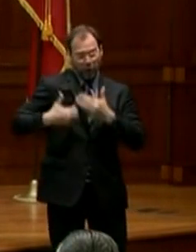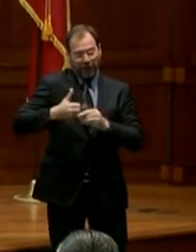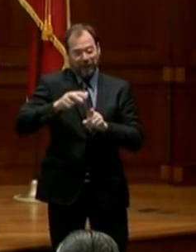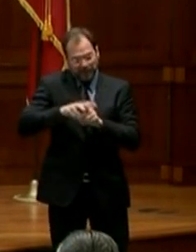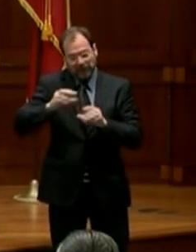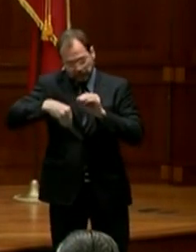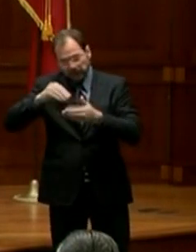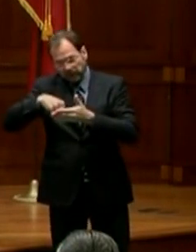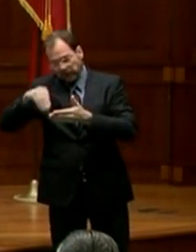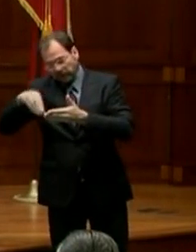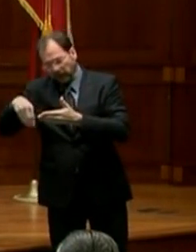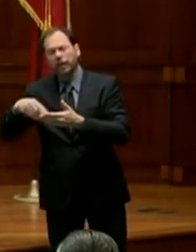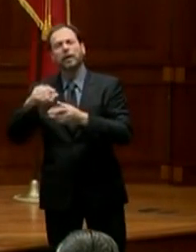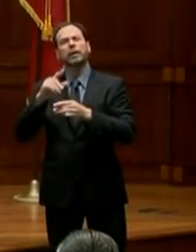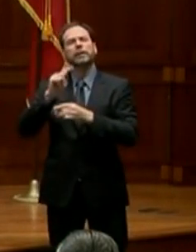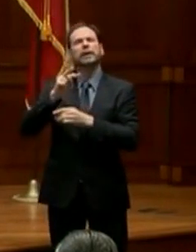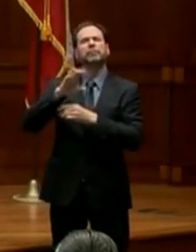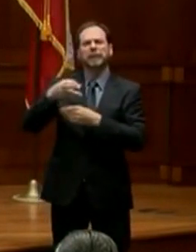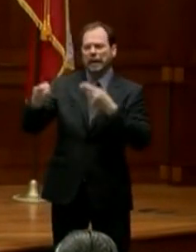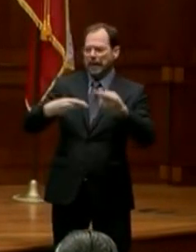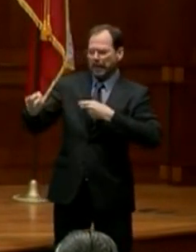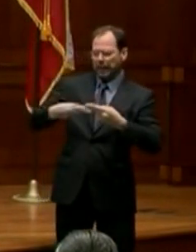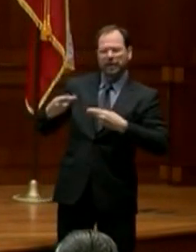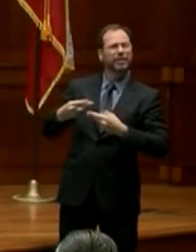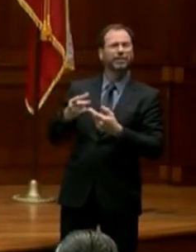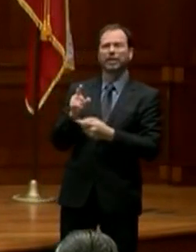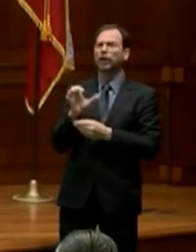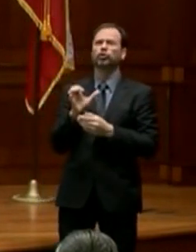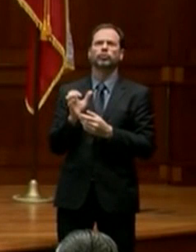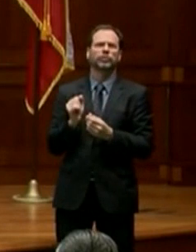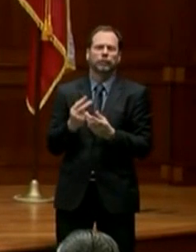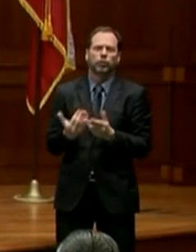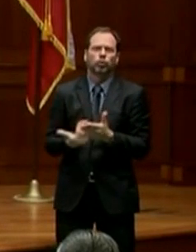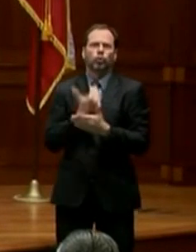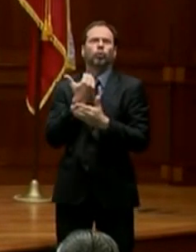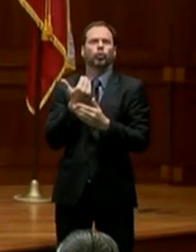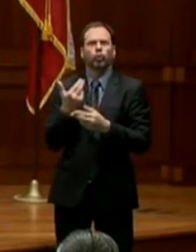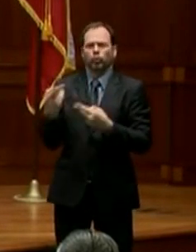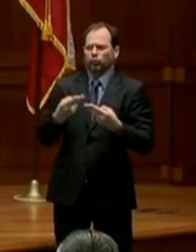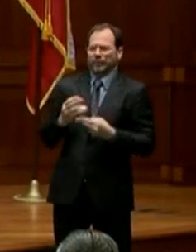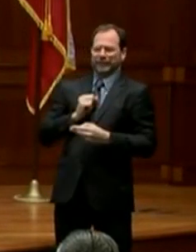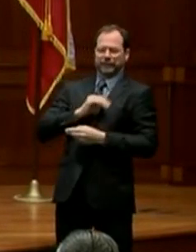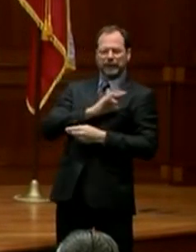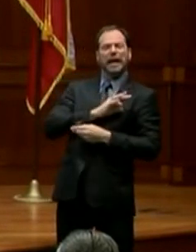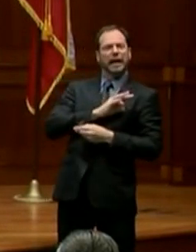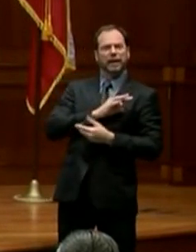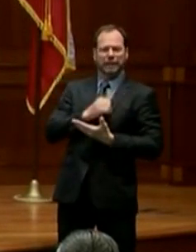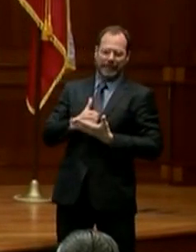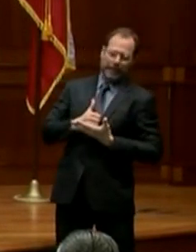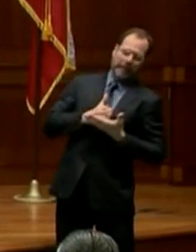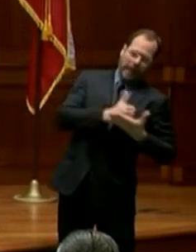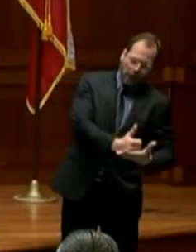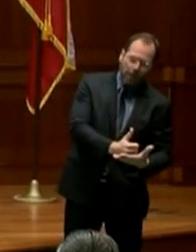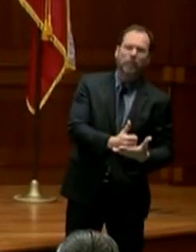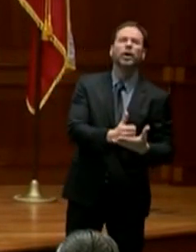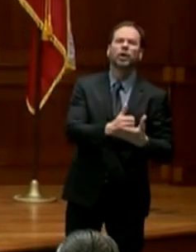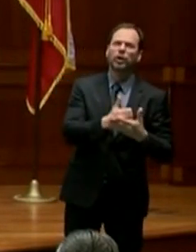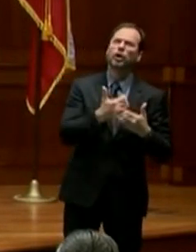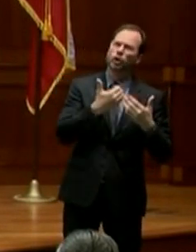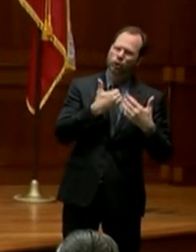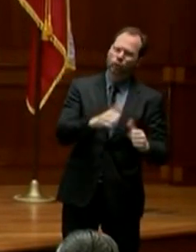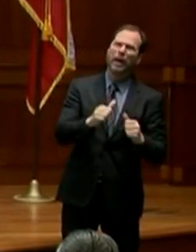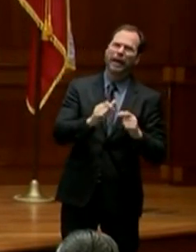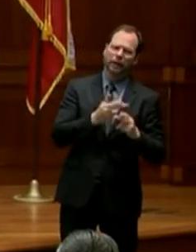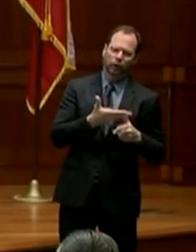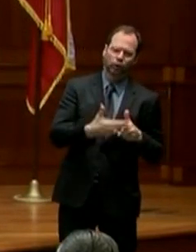Workforce Commission has hired and brought in hundreds of additional staff to make the turnaround a whole